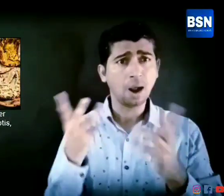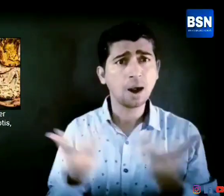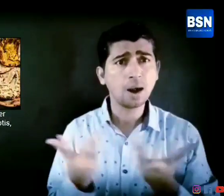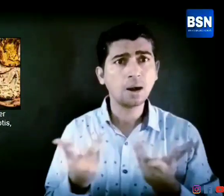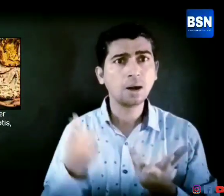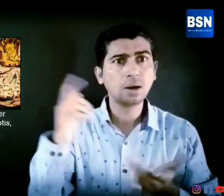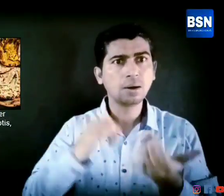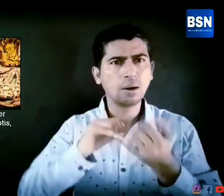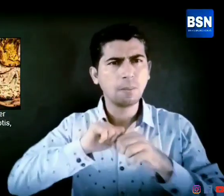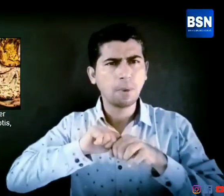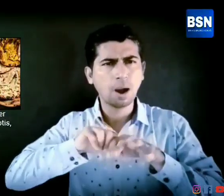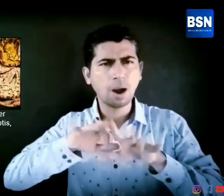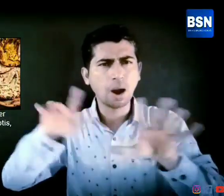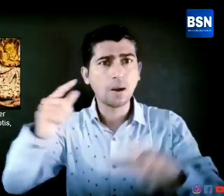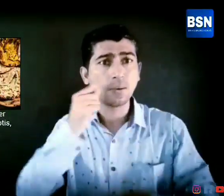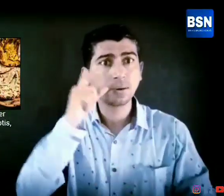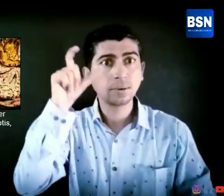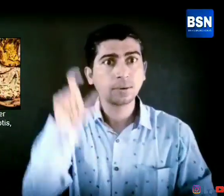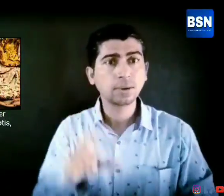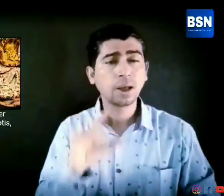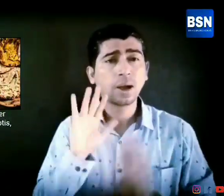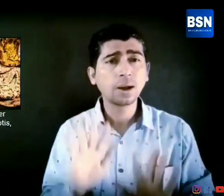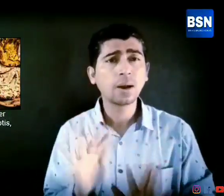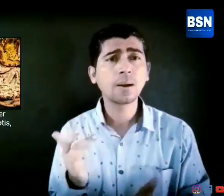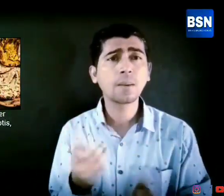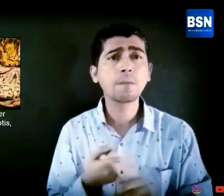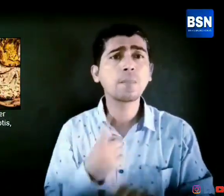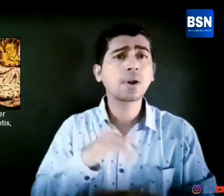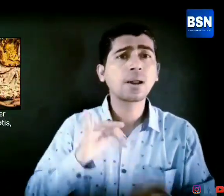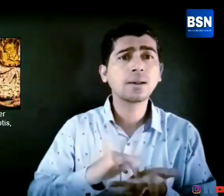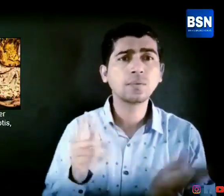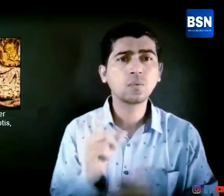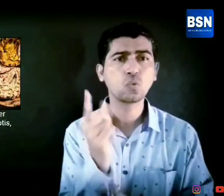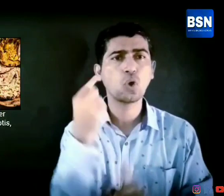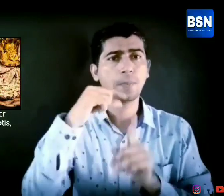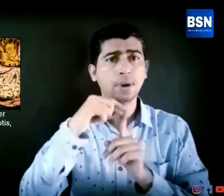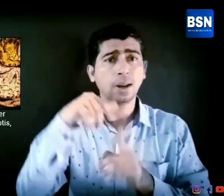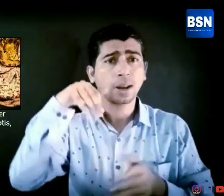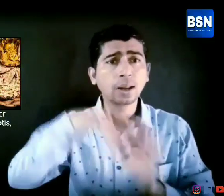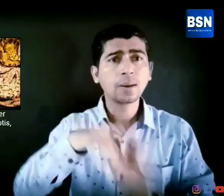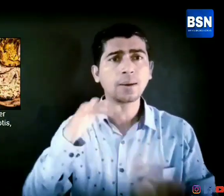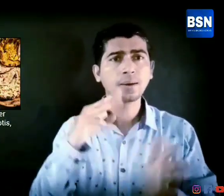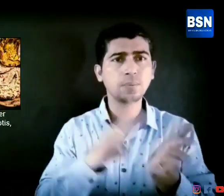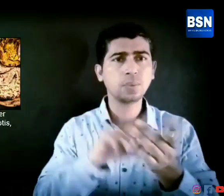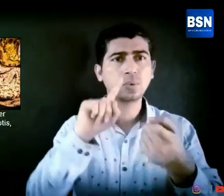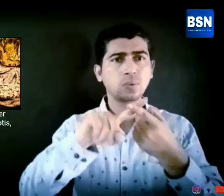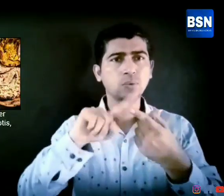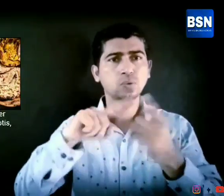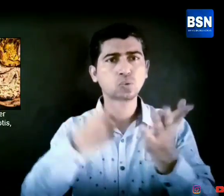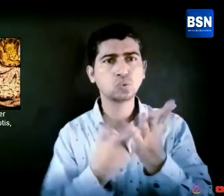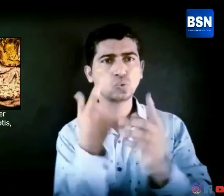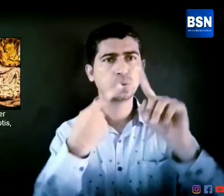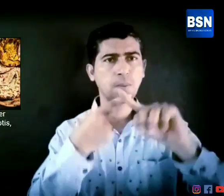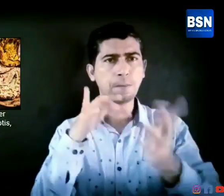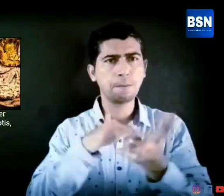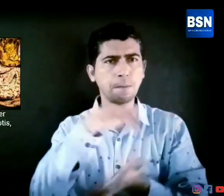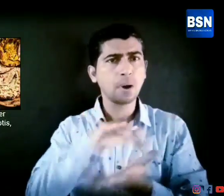Oh, my dear baby, let me look at you. Mommy knows how